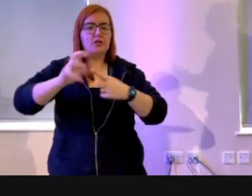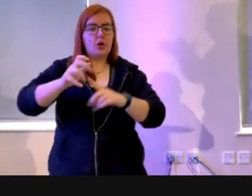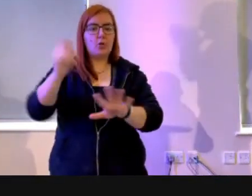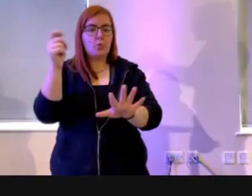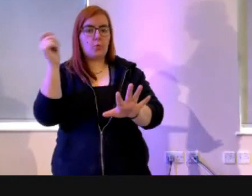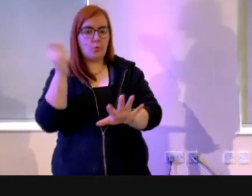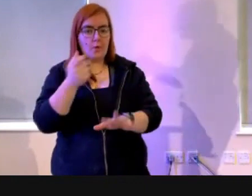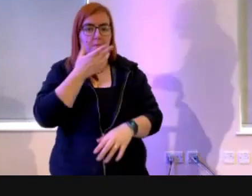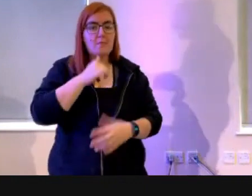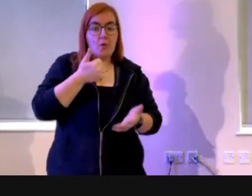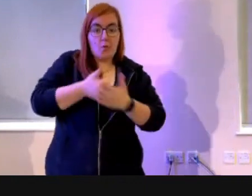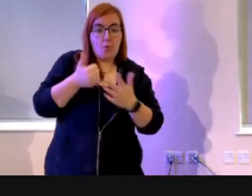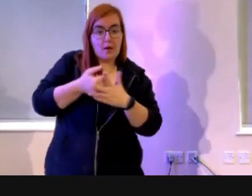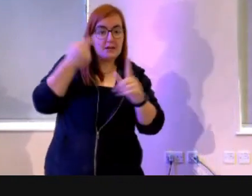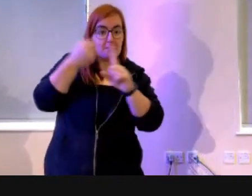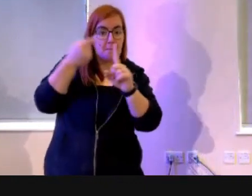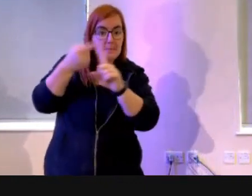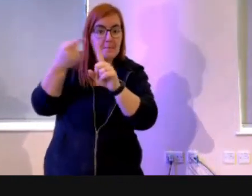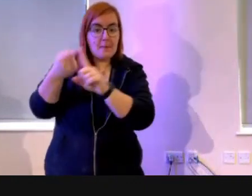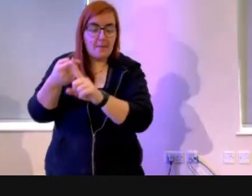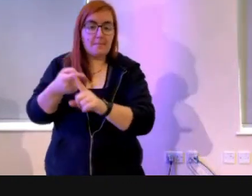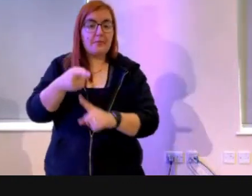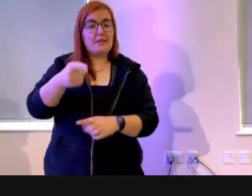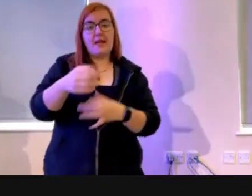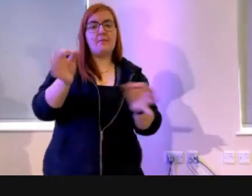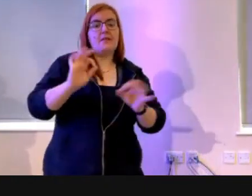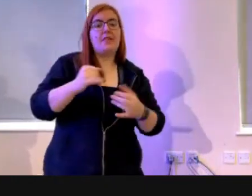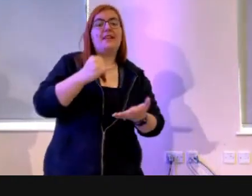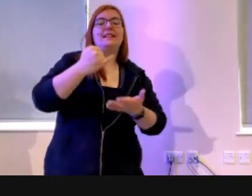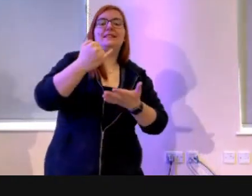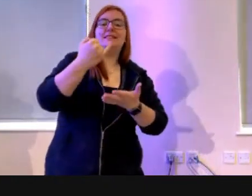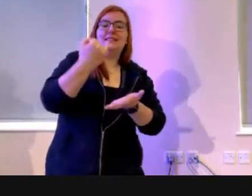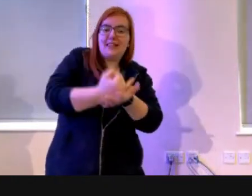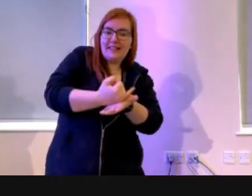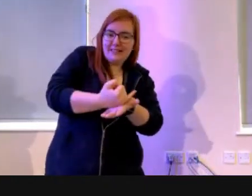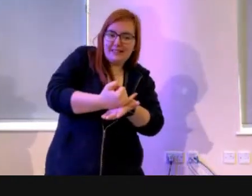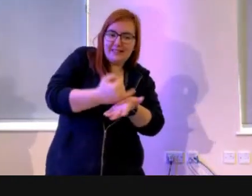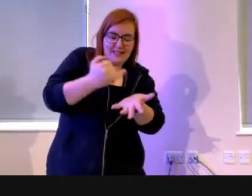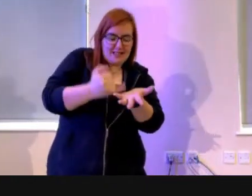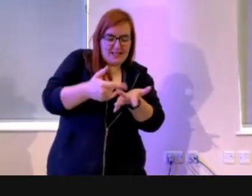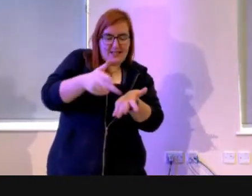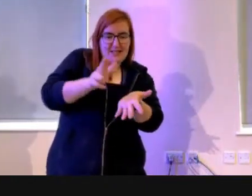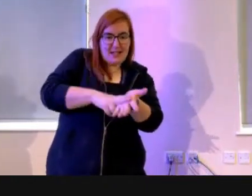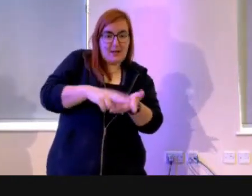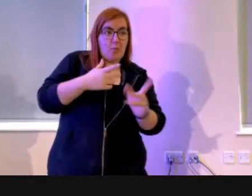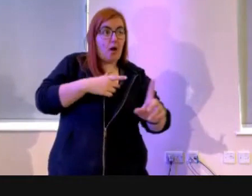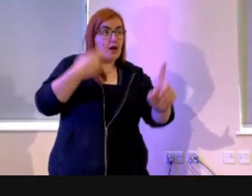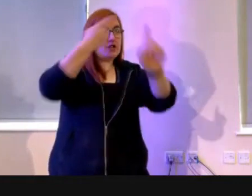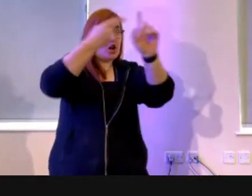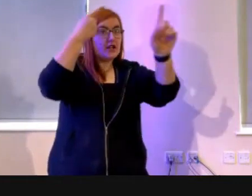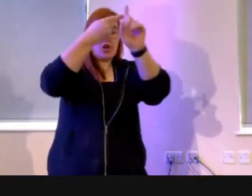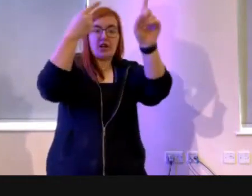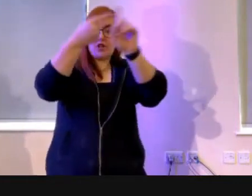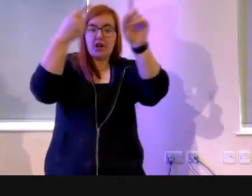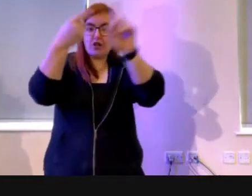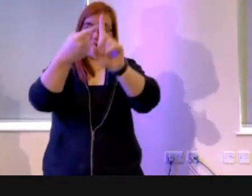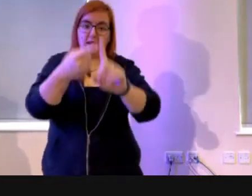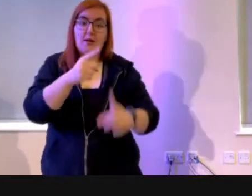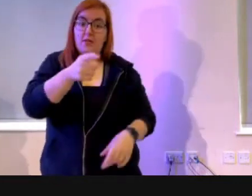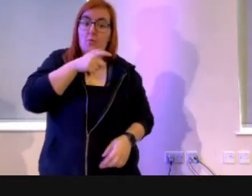miss. They didn't sin. They were trained that they just hit it. Boom, boom, boom. To sin is to miss that target. Alternatively,